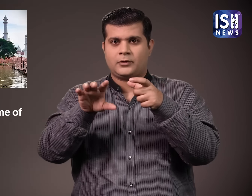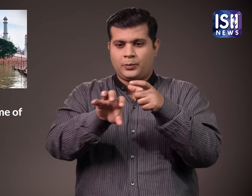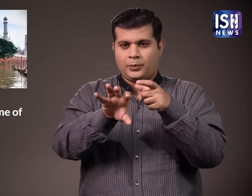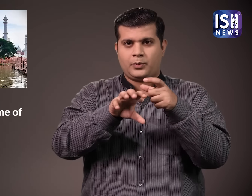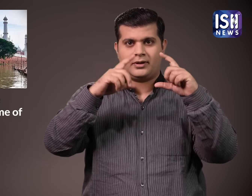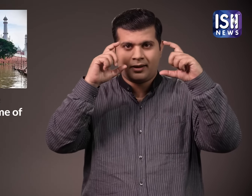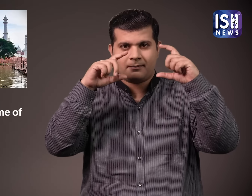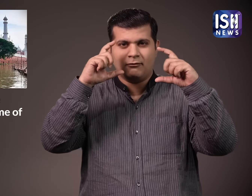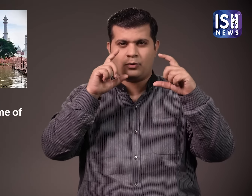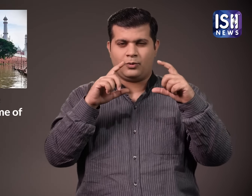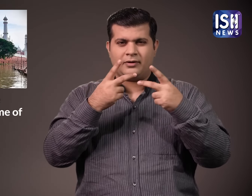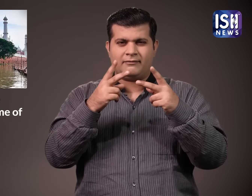out inspection in Taj Mahal